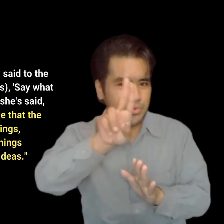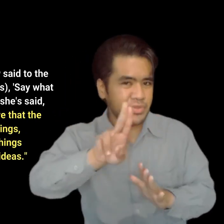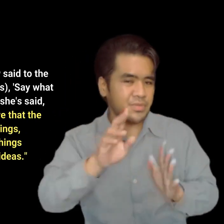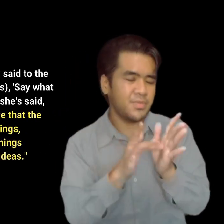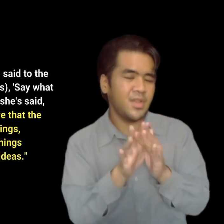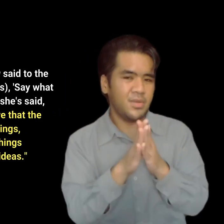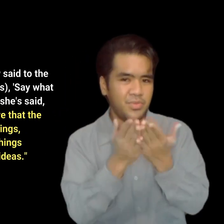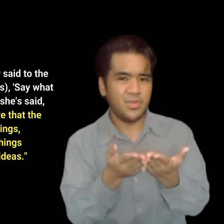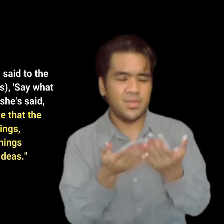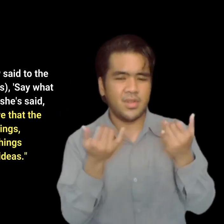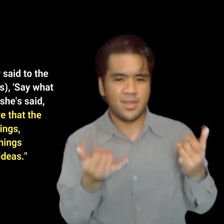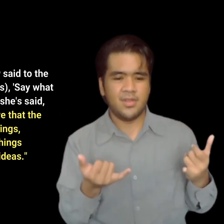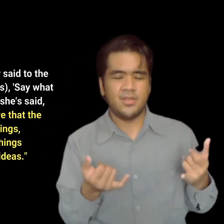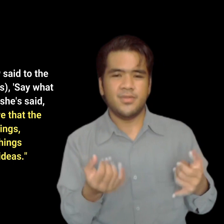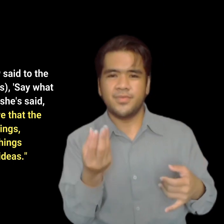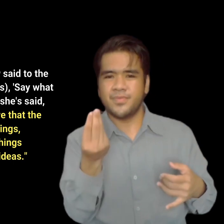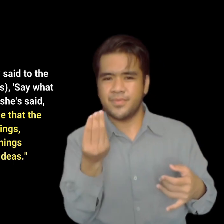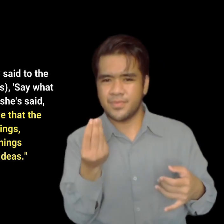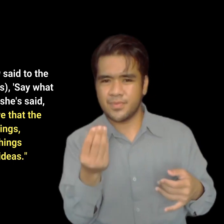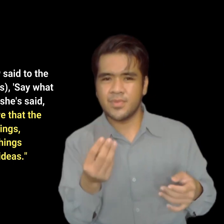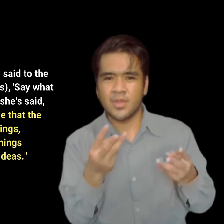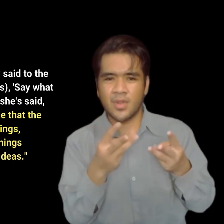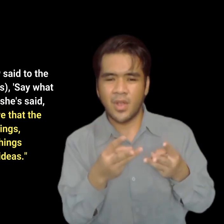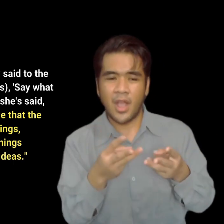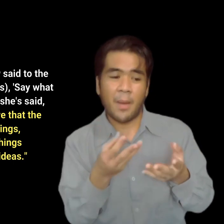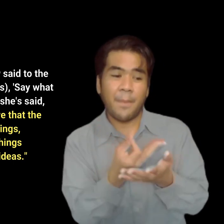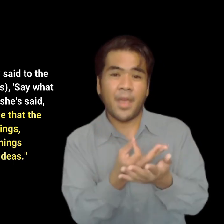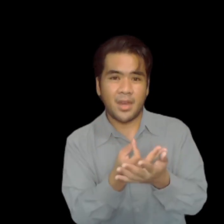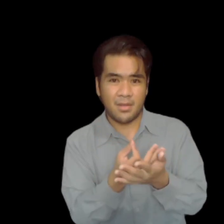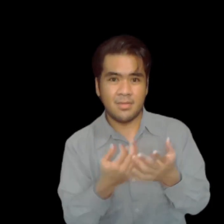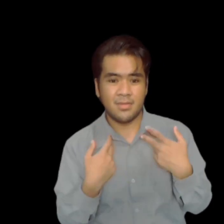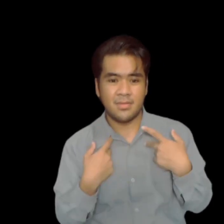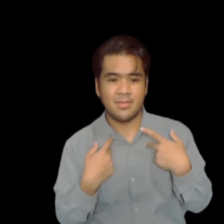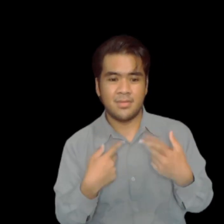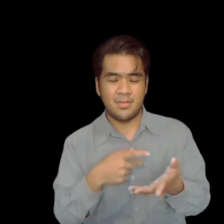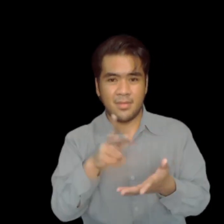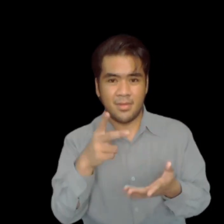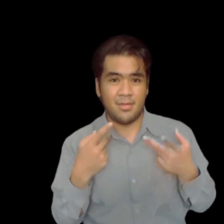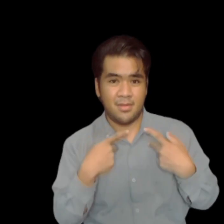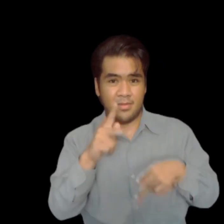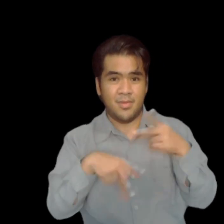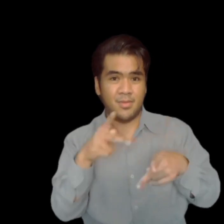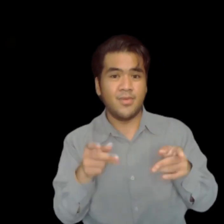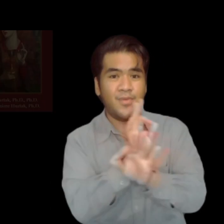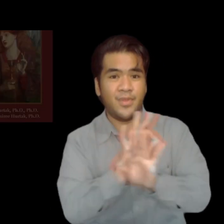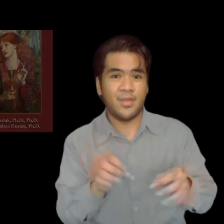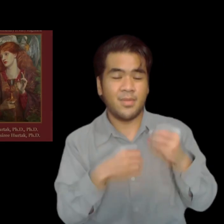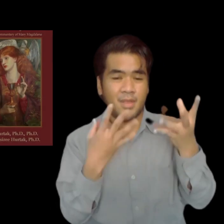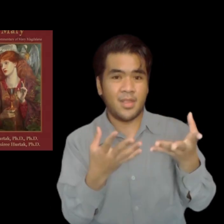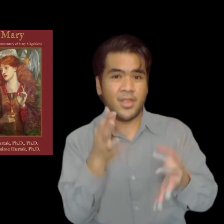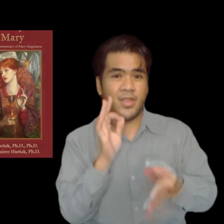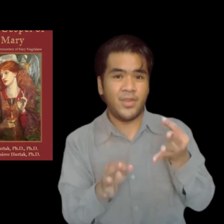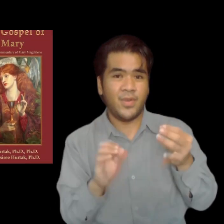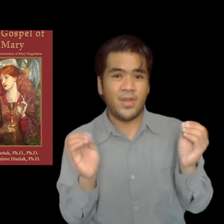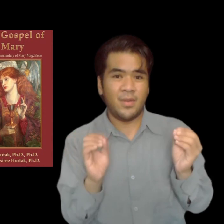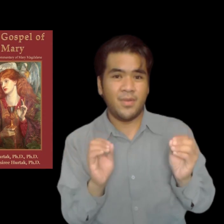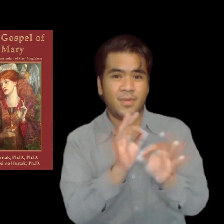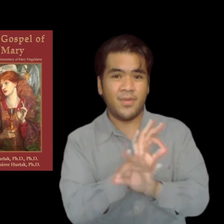life, rather than his suffering and death on the cross. These are just a few examples of why we should not use other books outside of the